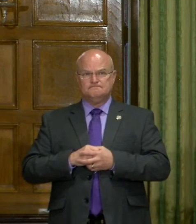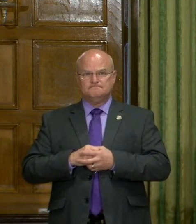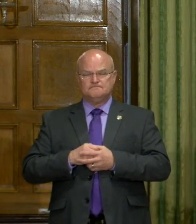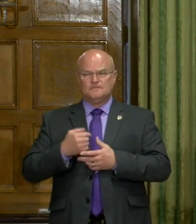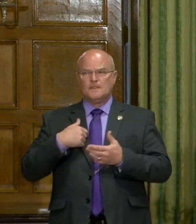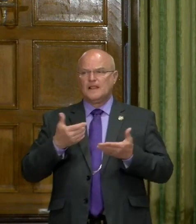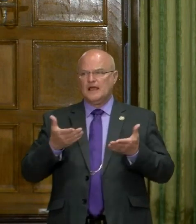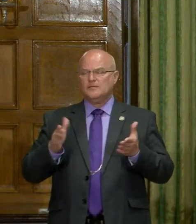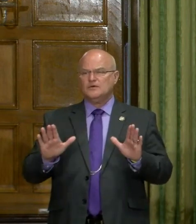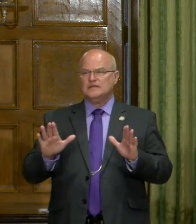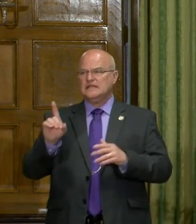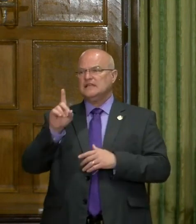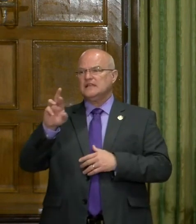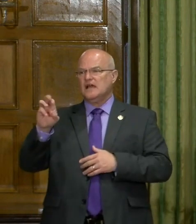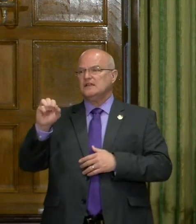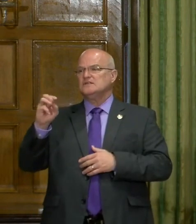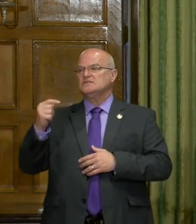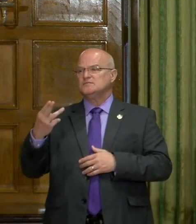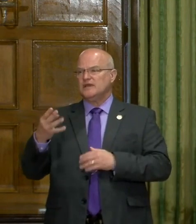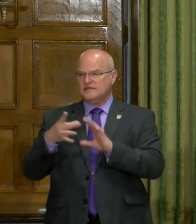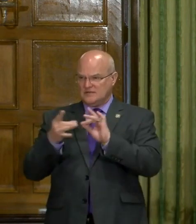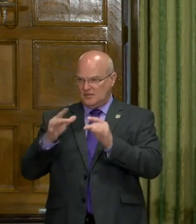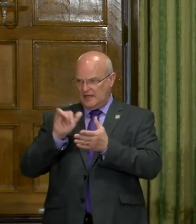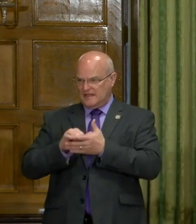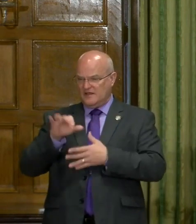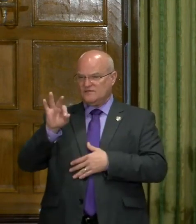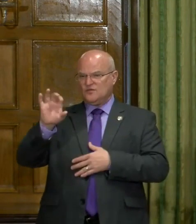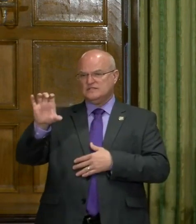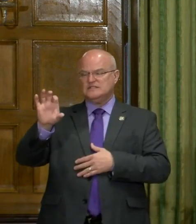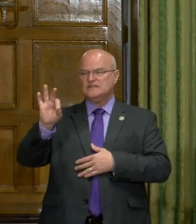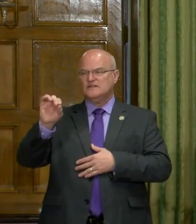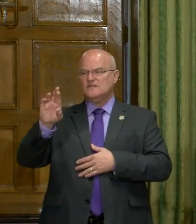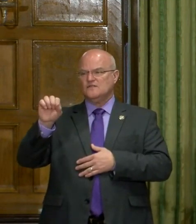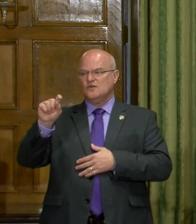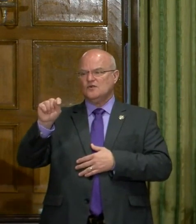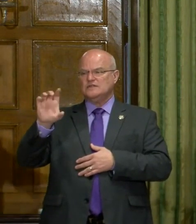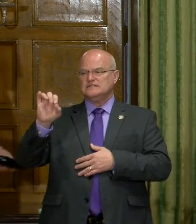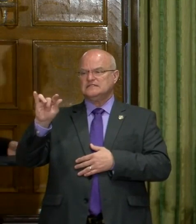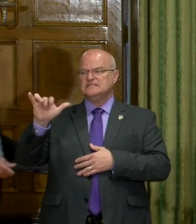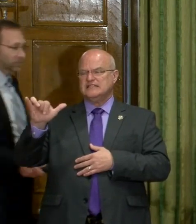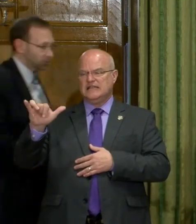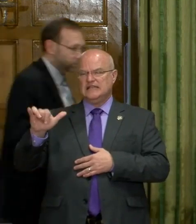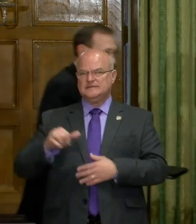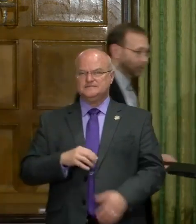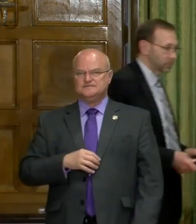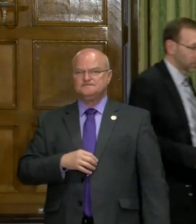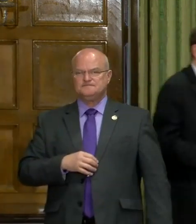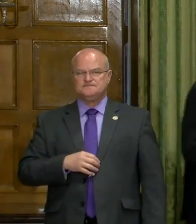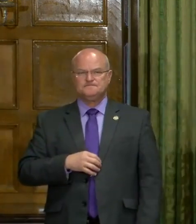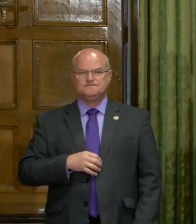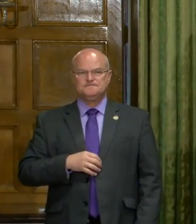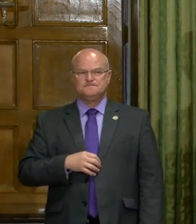uh, I'm going to let, uh, Dr. Smith bring you up to date on Forest City. I think he's got more recent information.